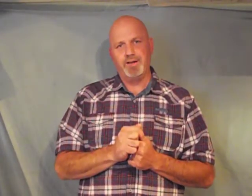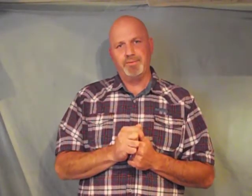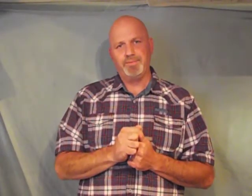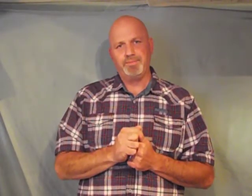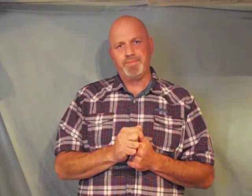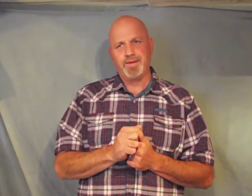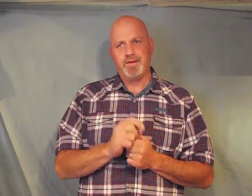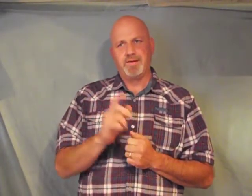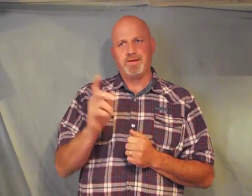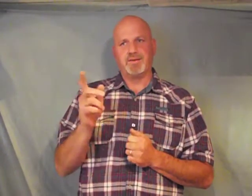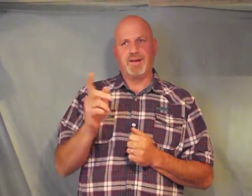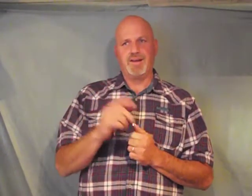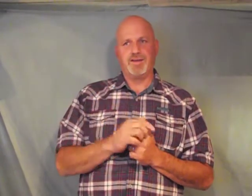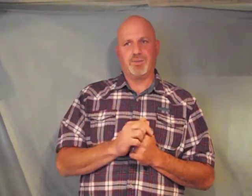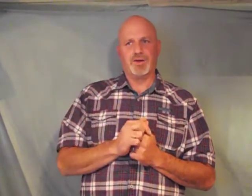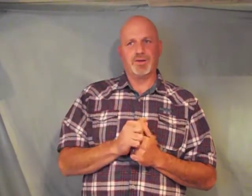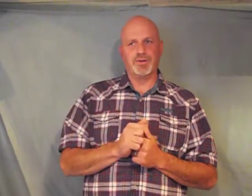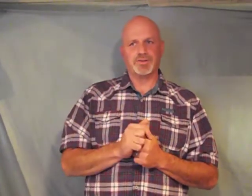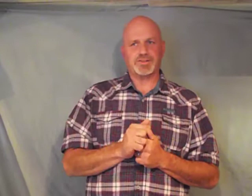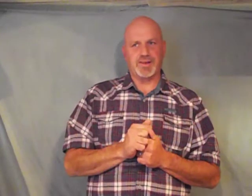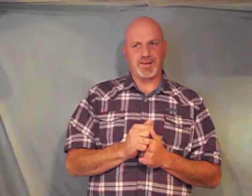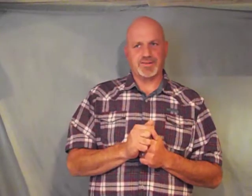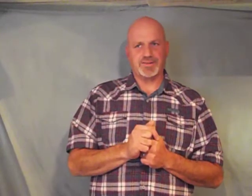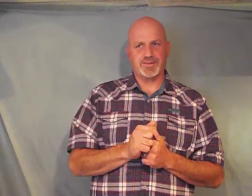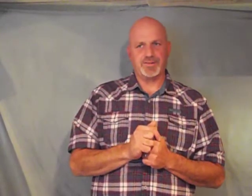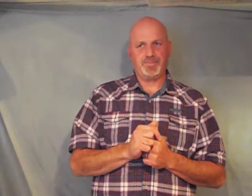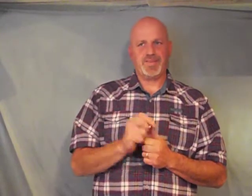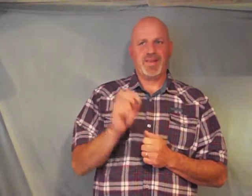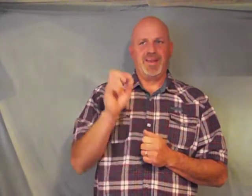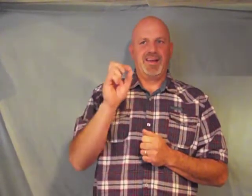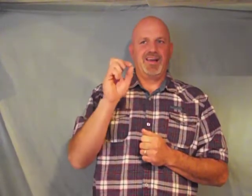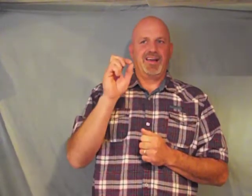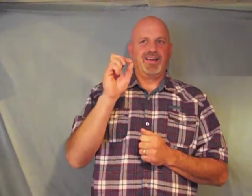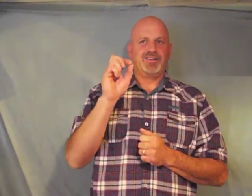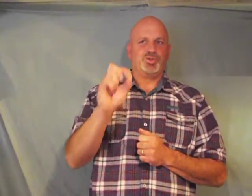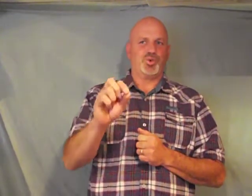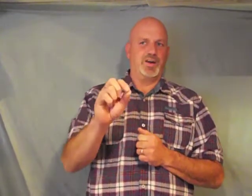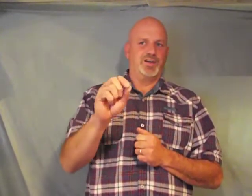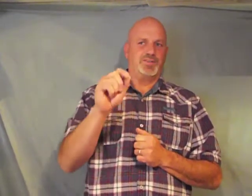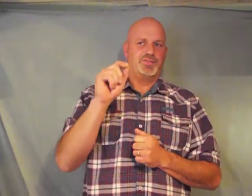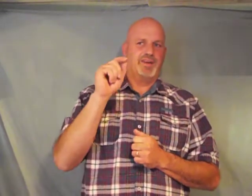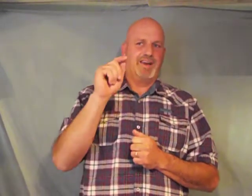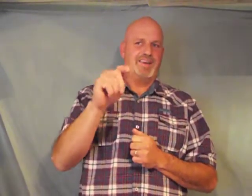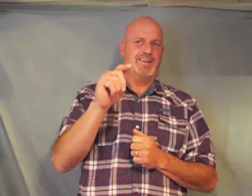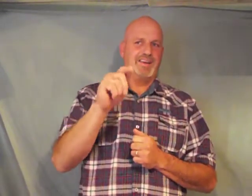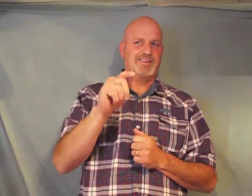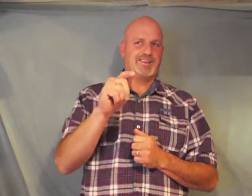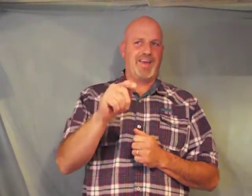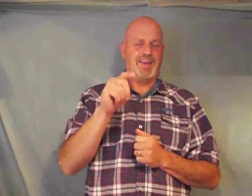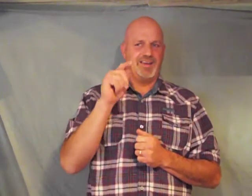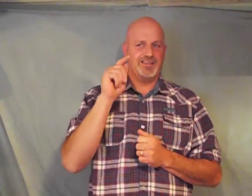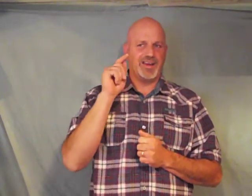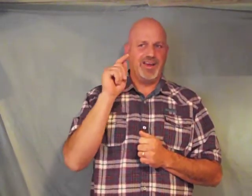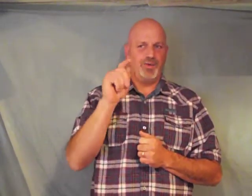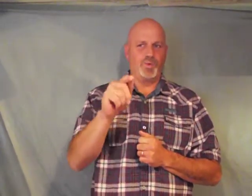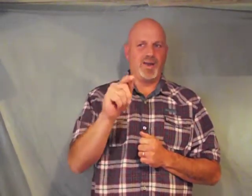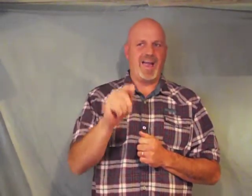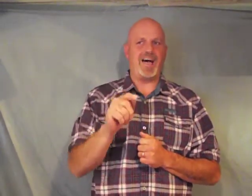okay and then we go to Luke 6 12 in these days he went out